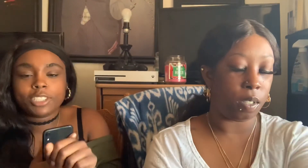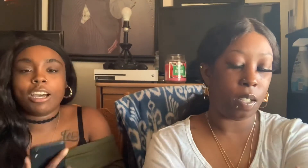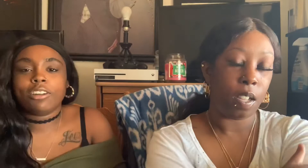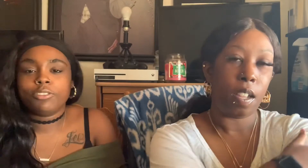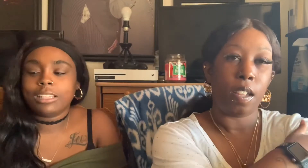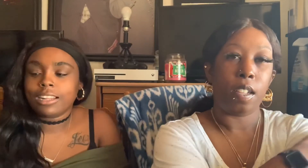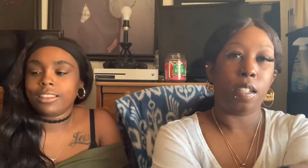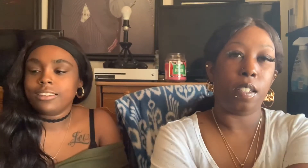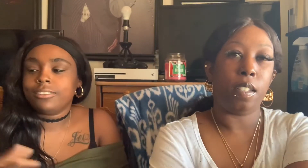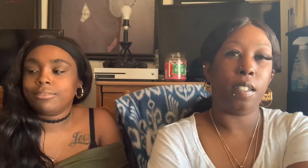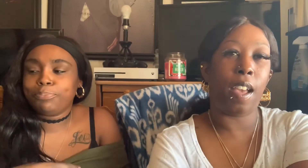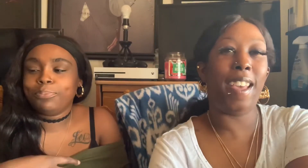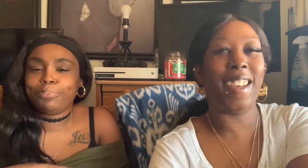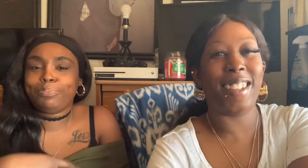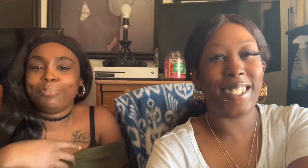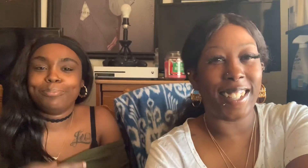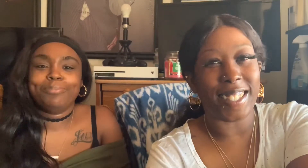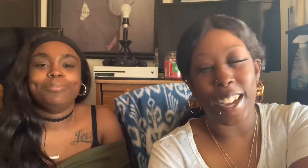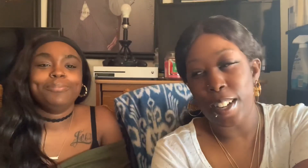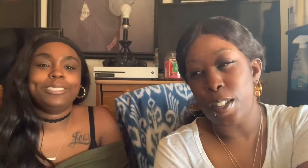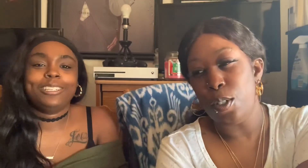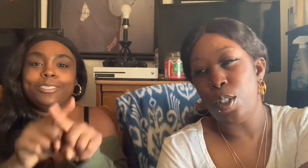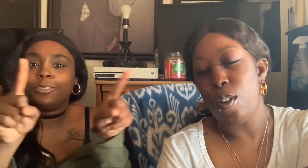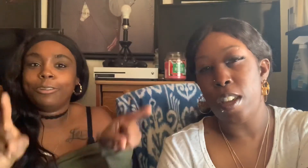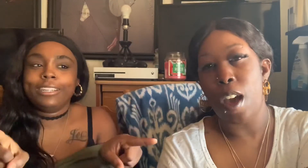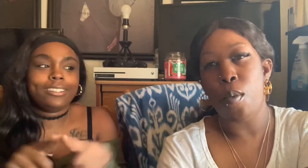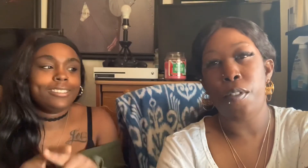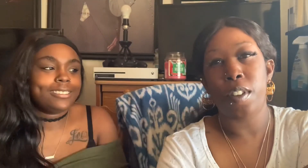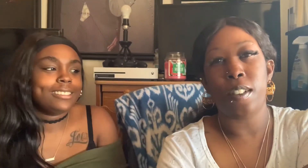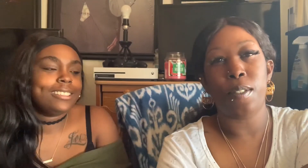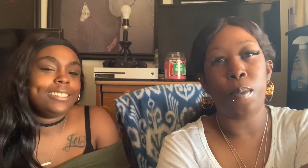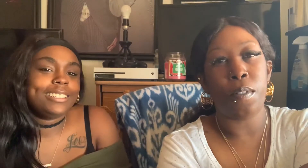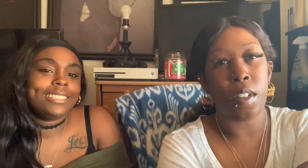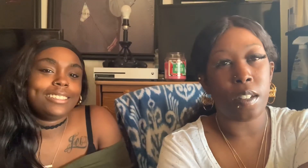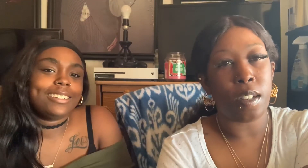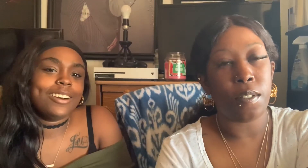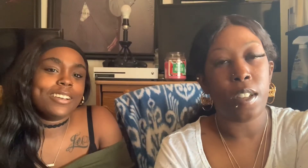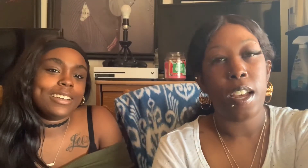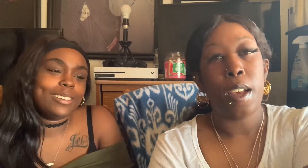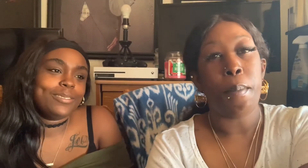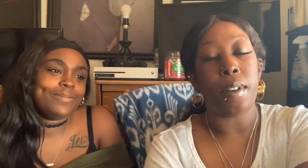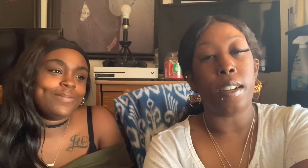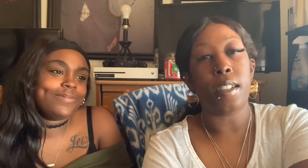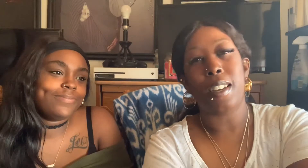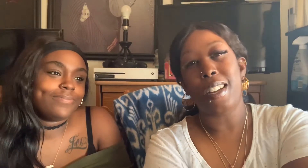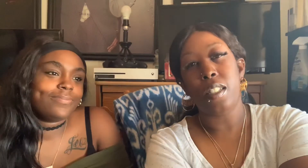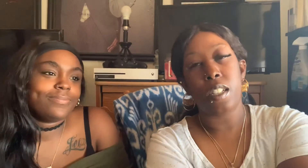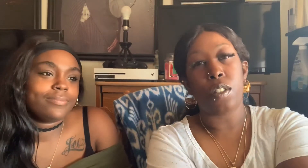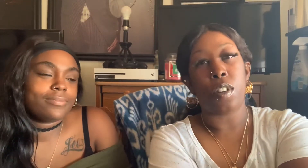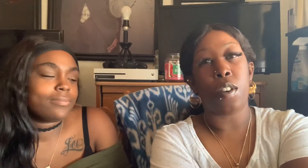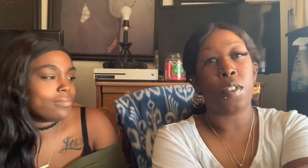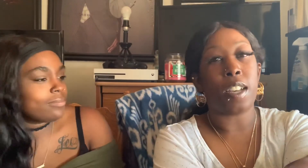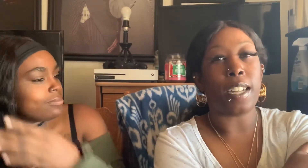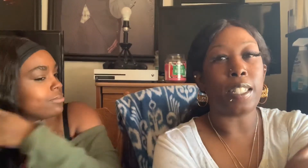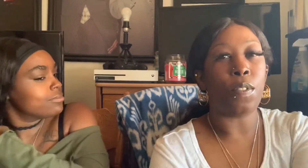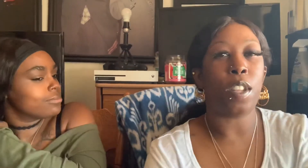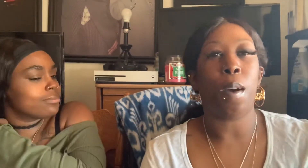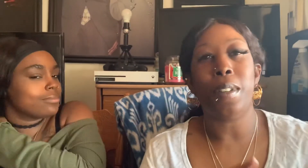So I don't do a of things. That's not it. Because you still only have one finger. One finger. Oh yeah. But yeah. That's the end of this video. If you guys liked this video. Please